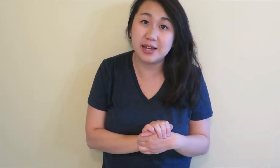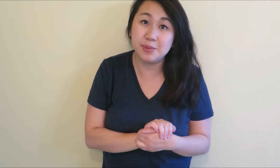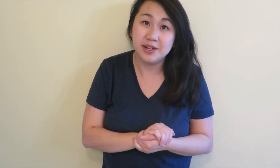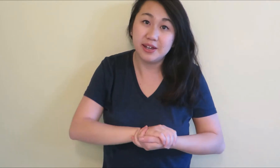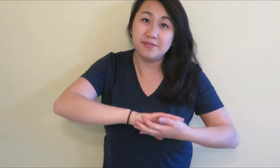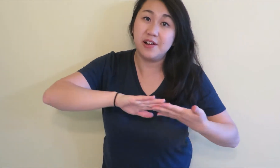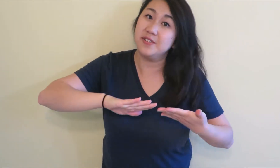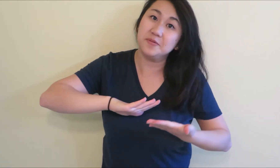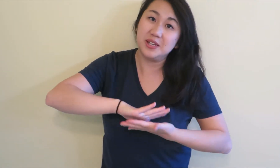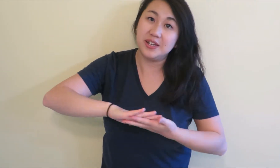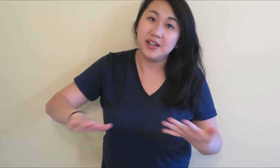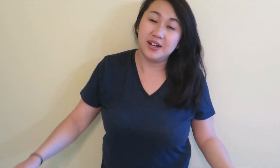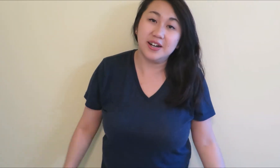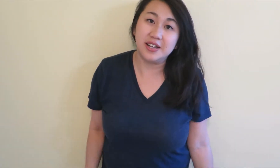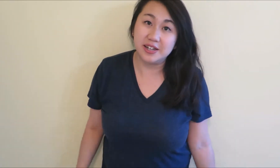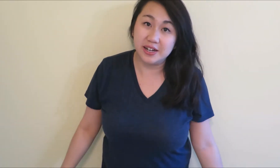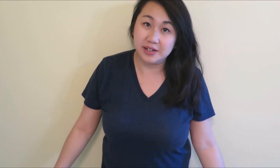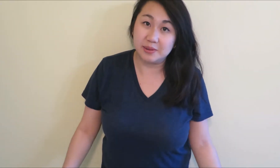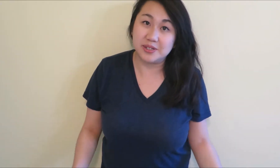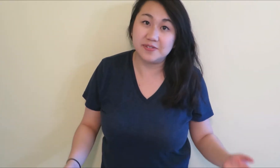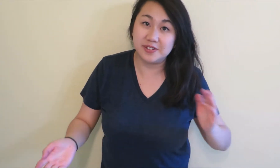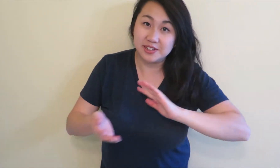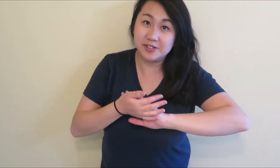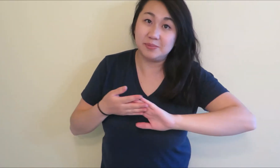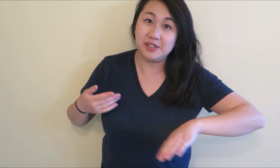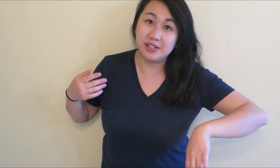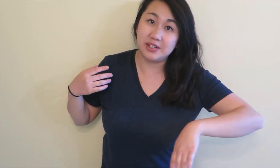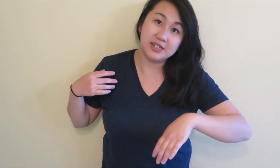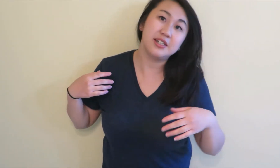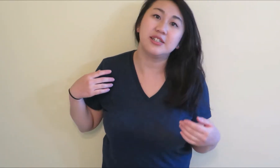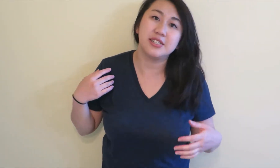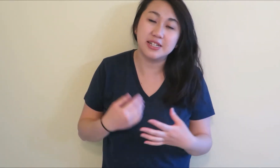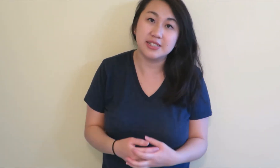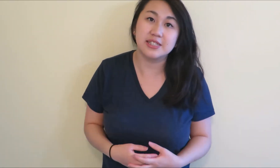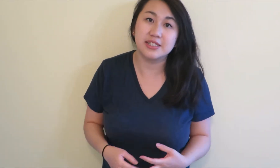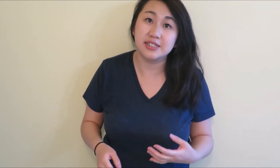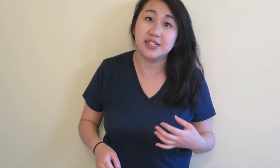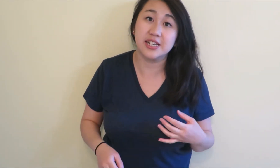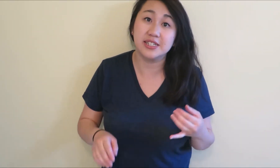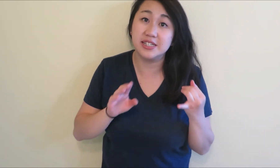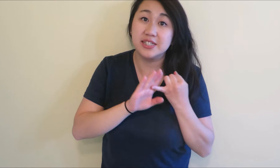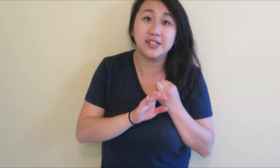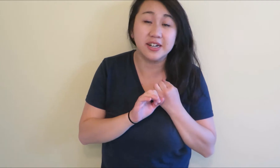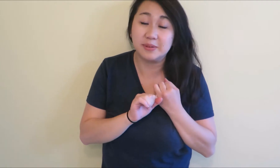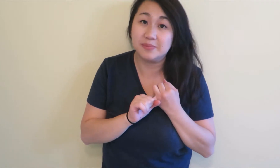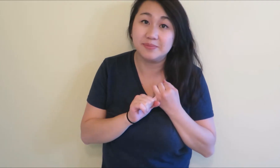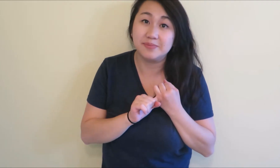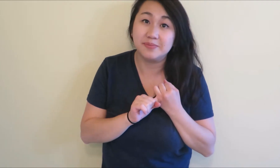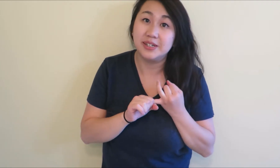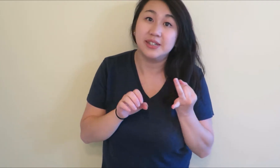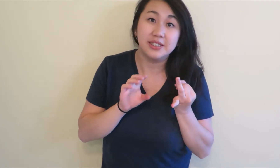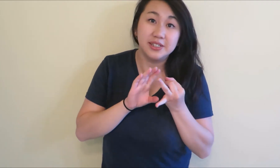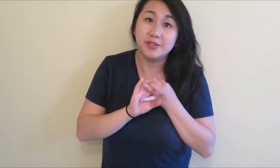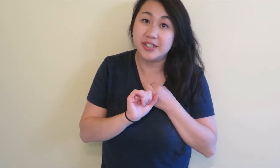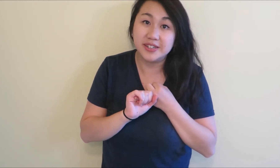and follow me on different social media sites such as Instagram, Twitter,